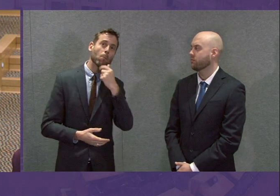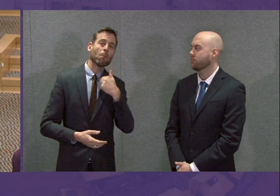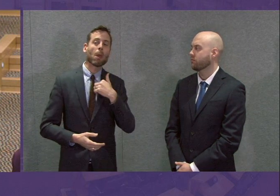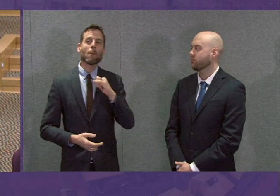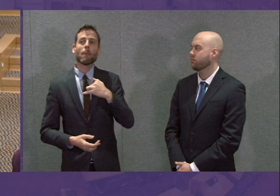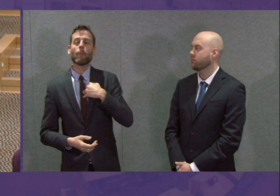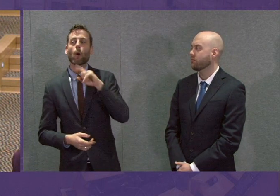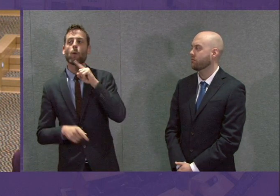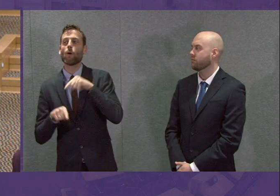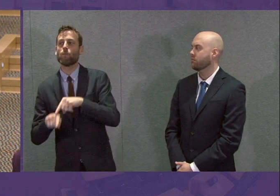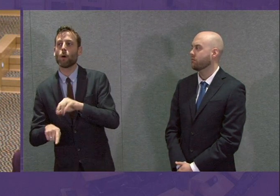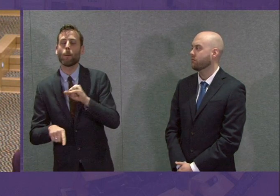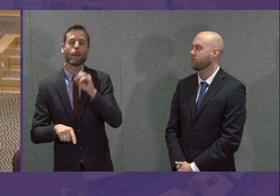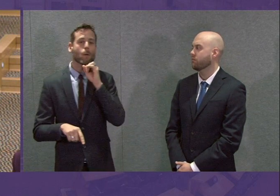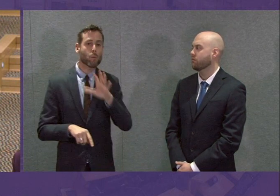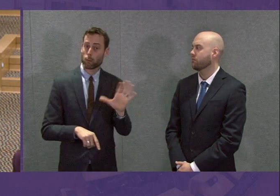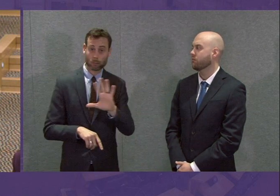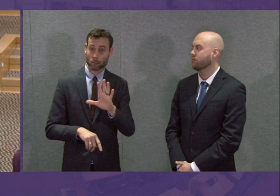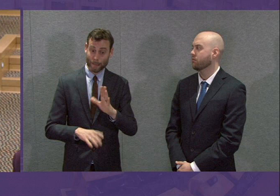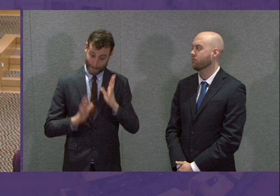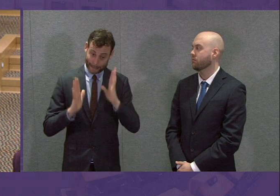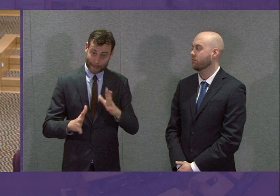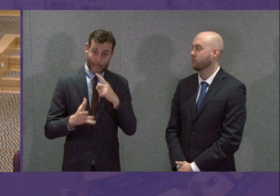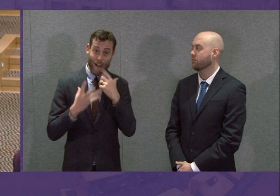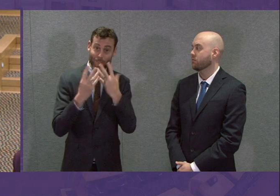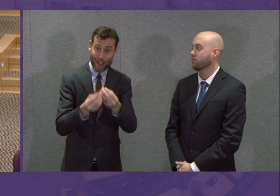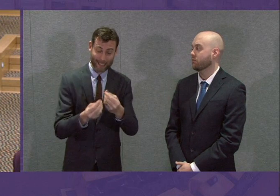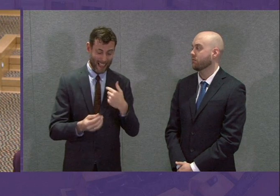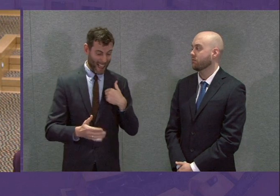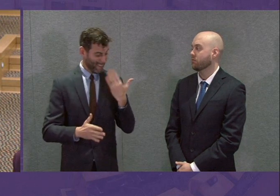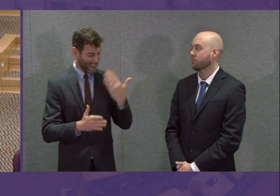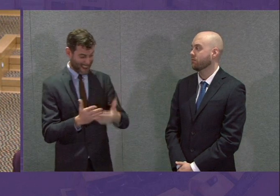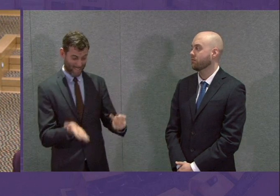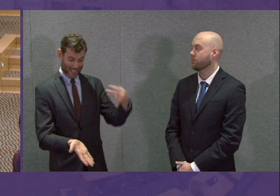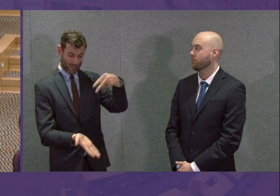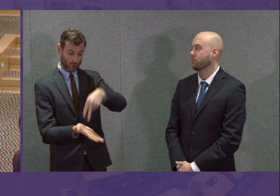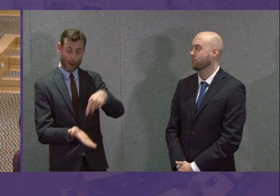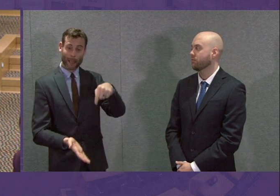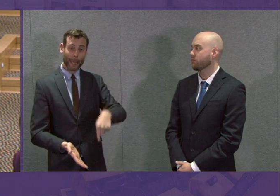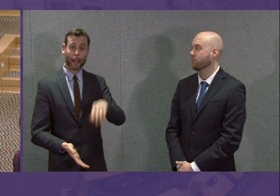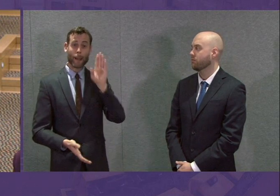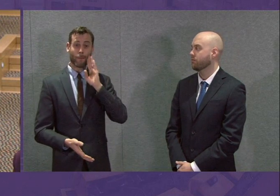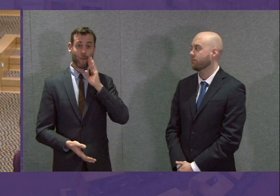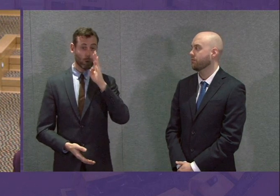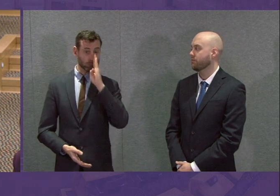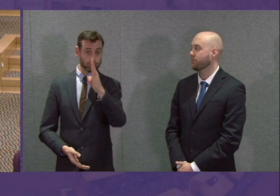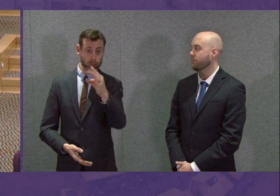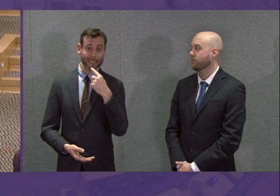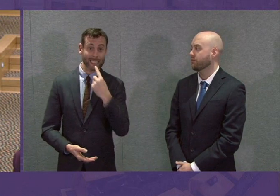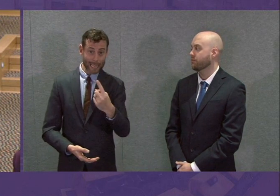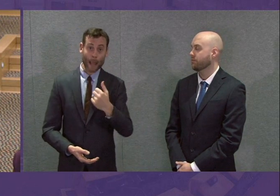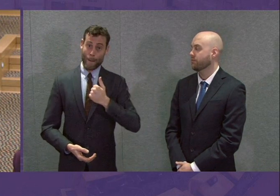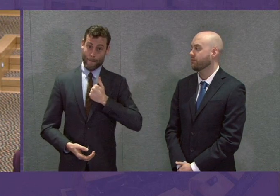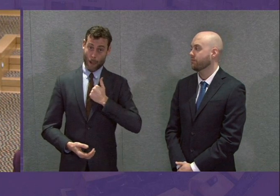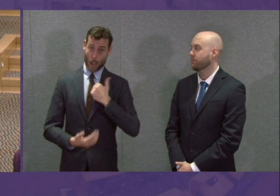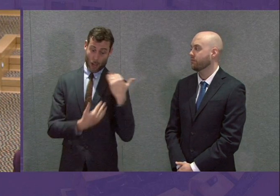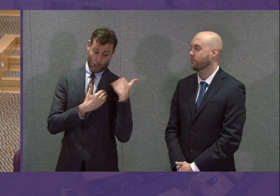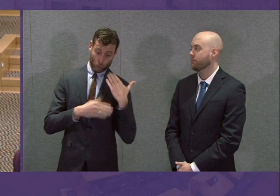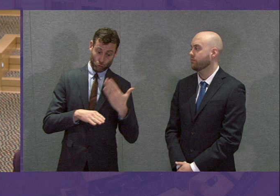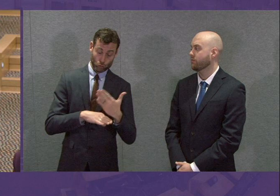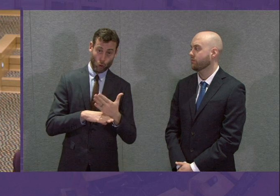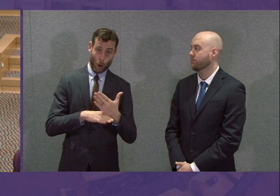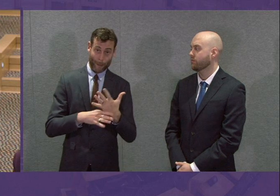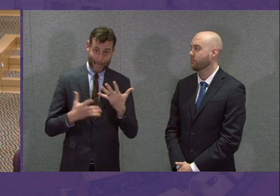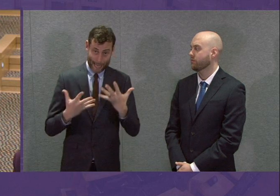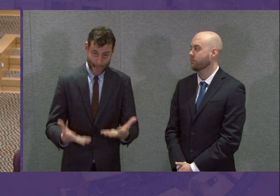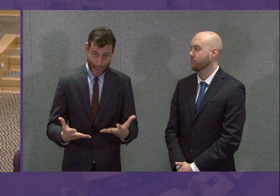lives and that, you know, I have never had to stand up in the chamber of this parliament and say something so bluntly before my job right now. And